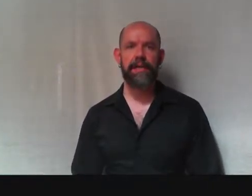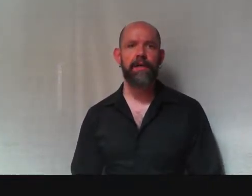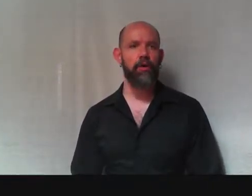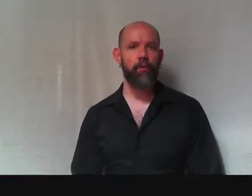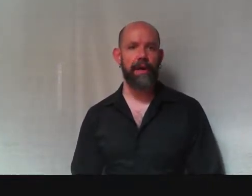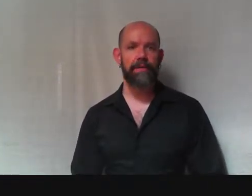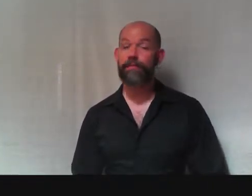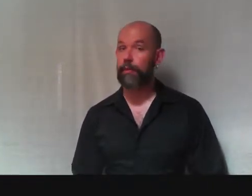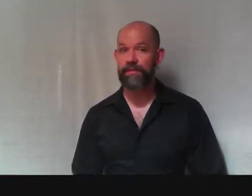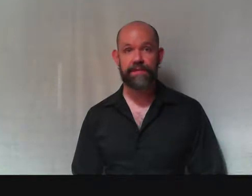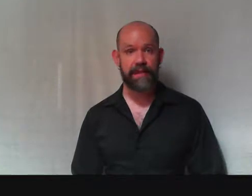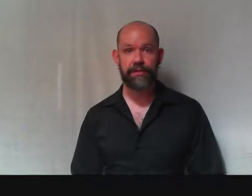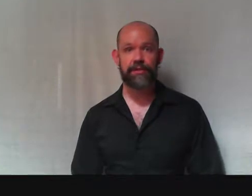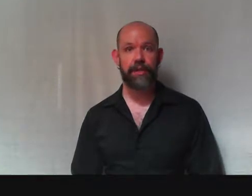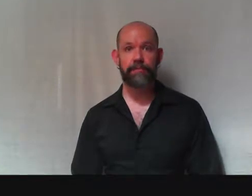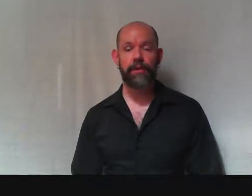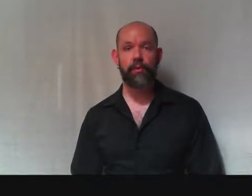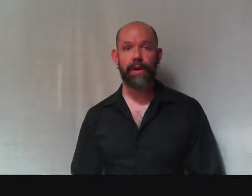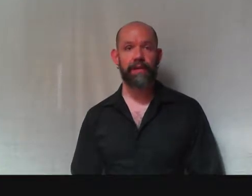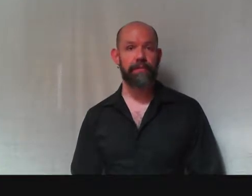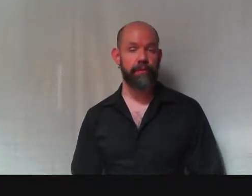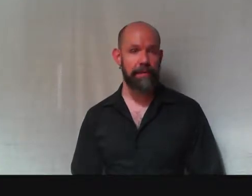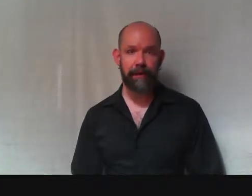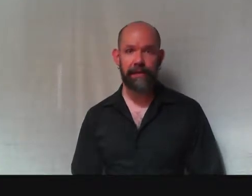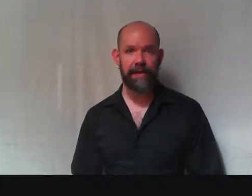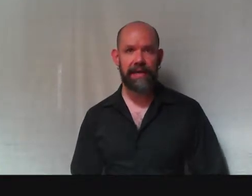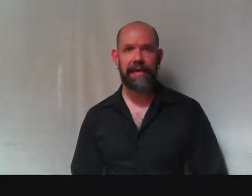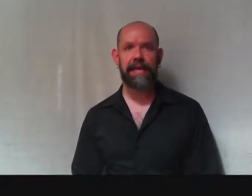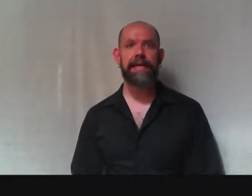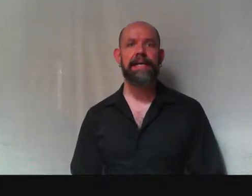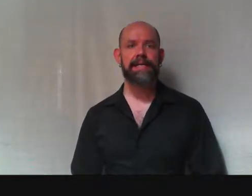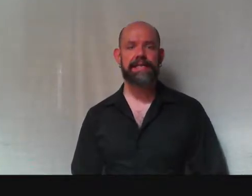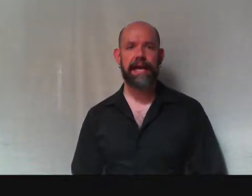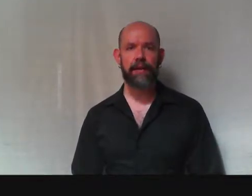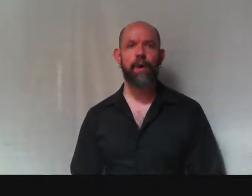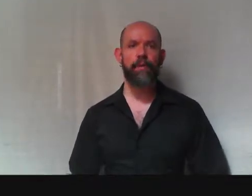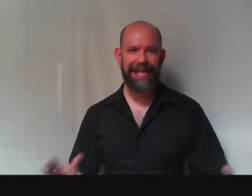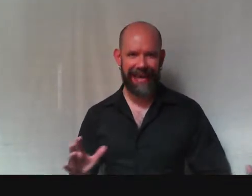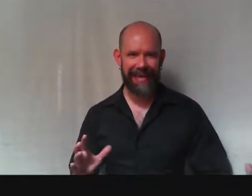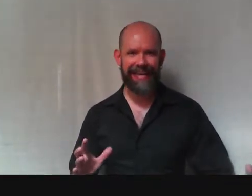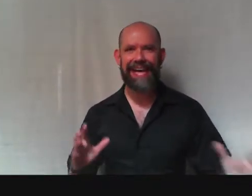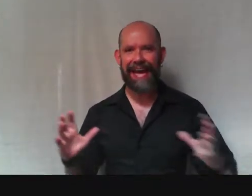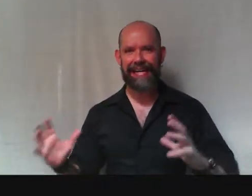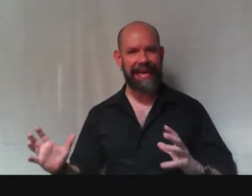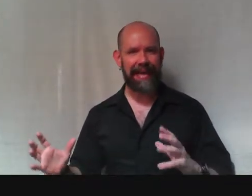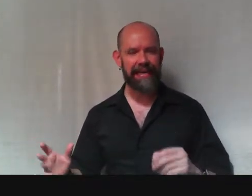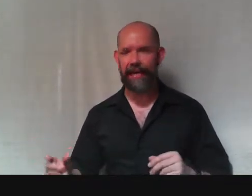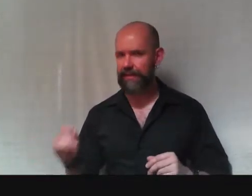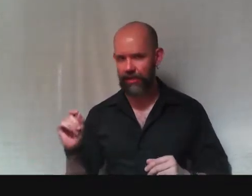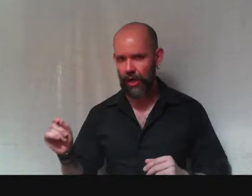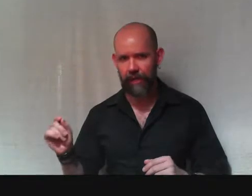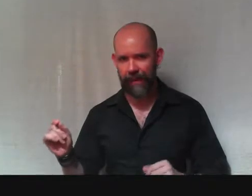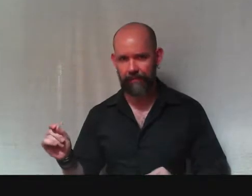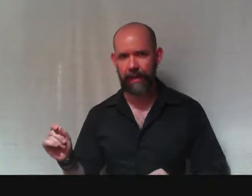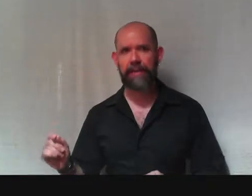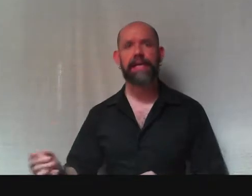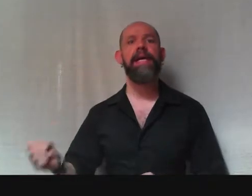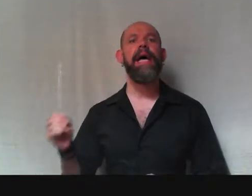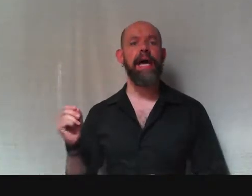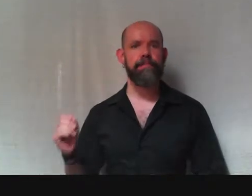with forms of censorship, with primarily the king deciding what we can and cannot talk about in public and